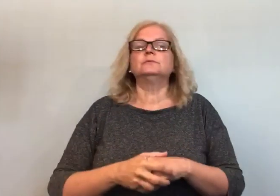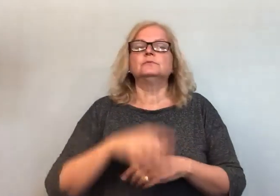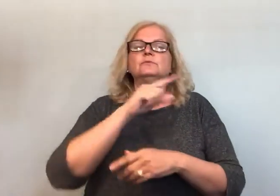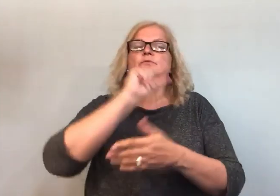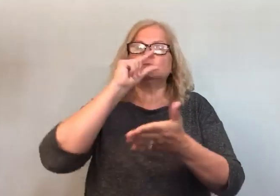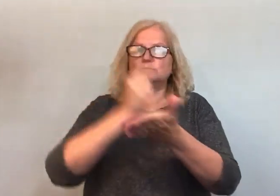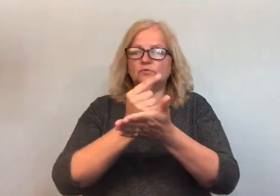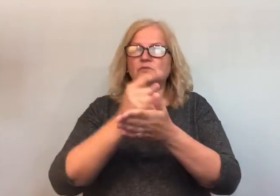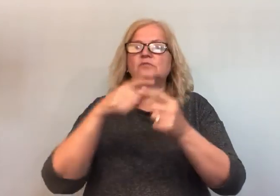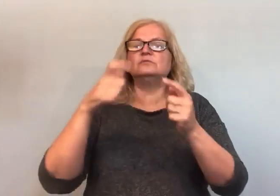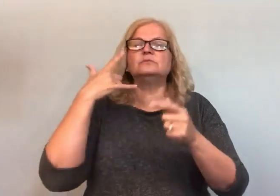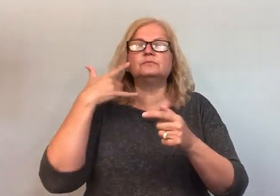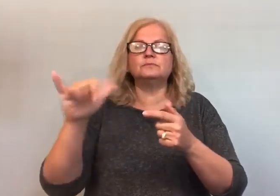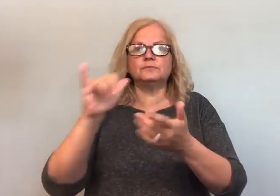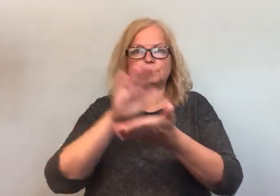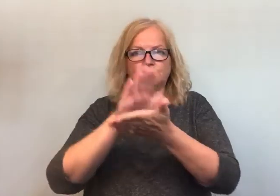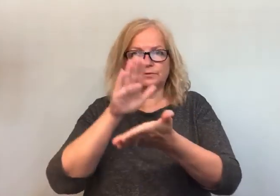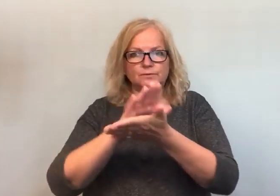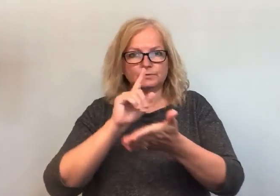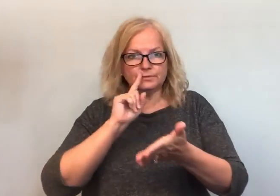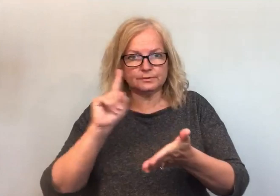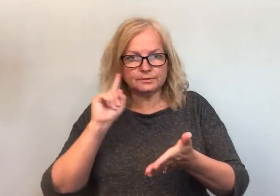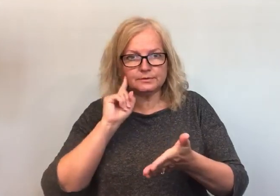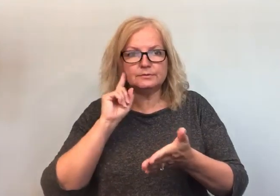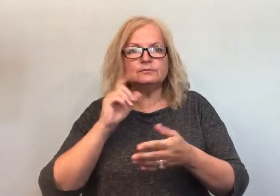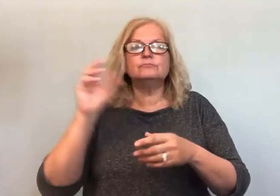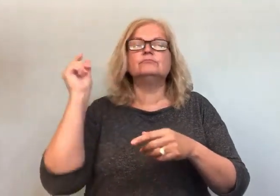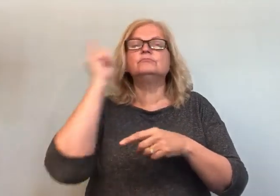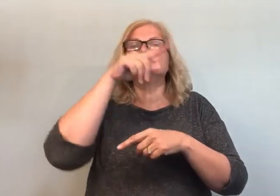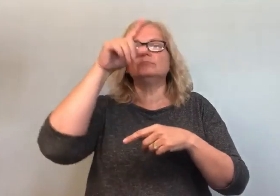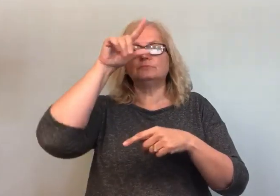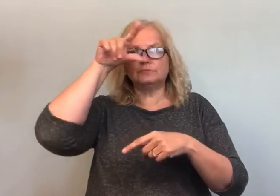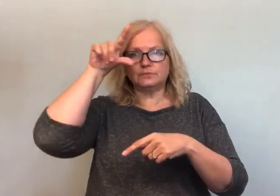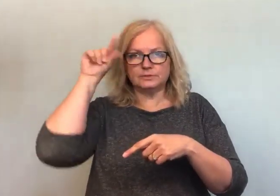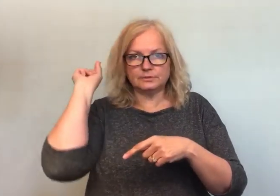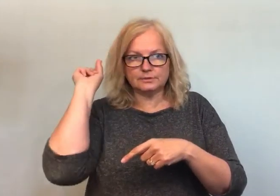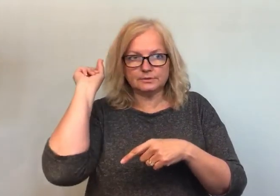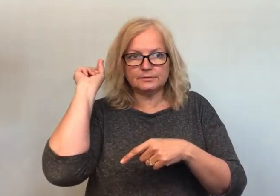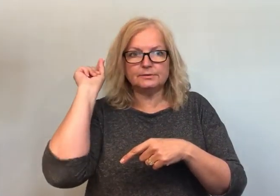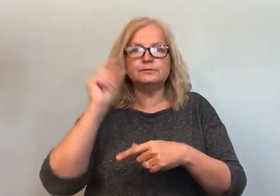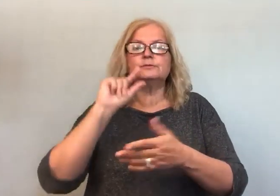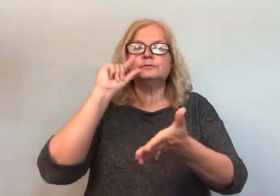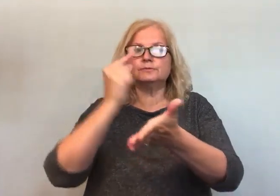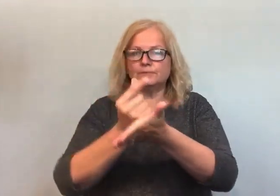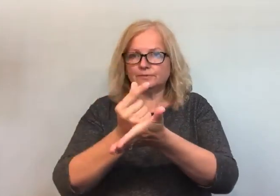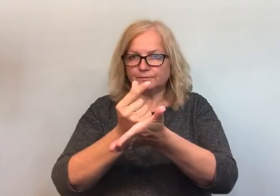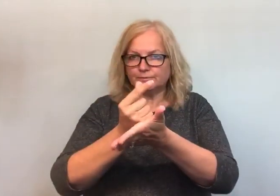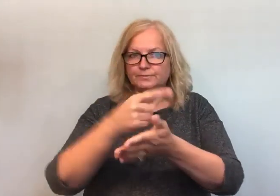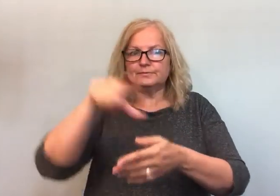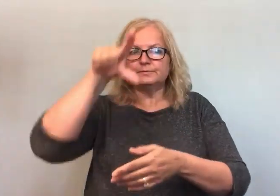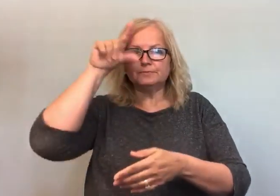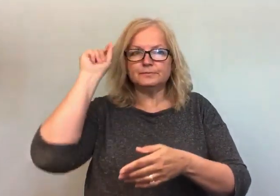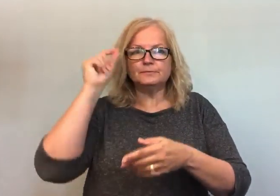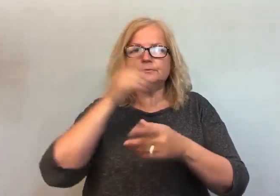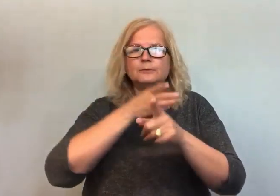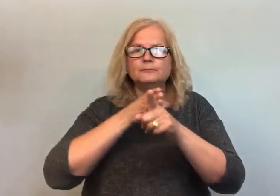She graduated from California School for the Deaf and then attended Gallaudet University. Ella graduated